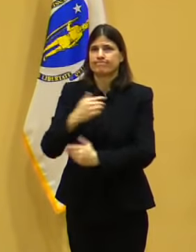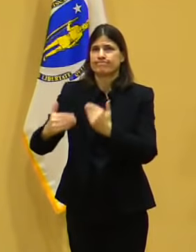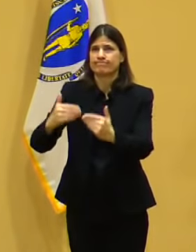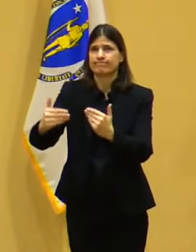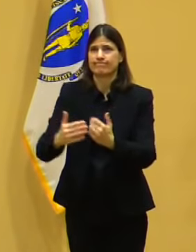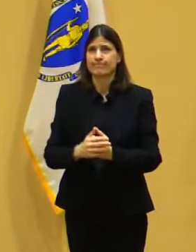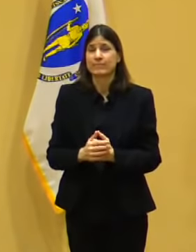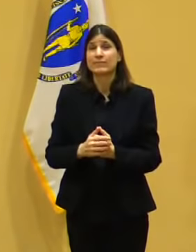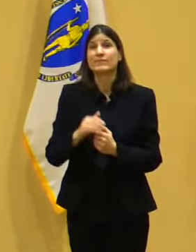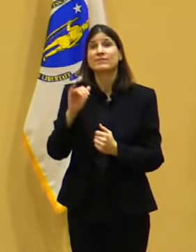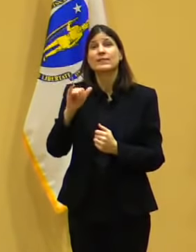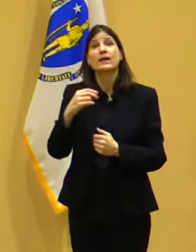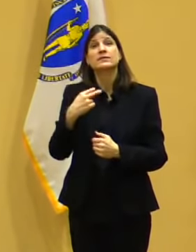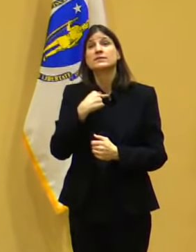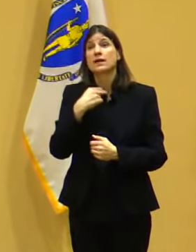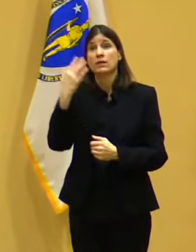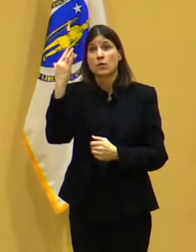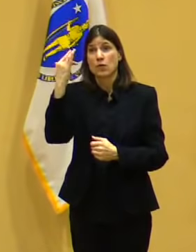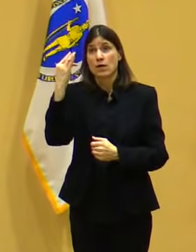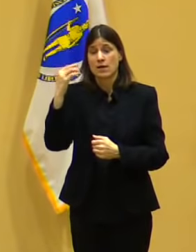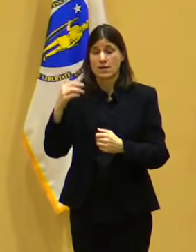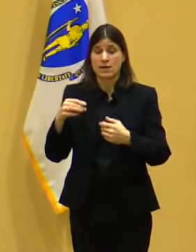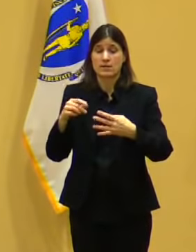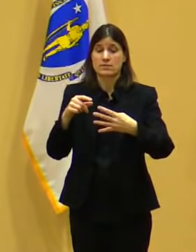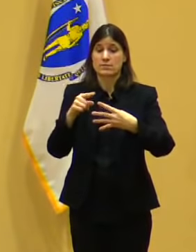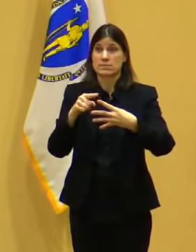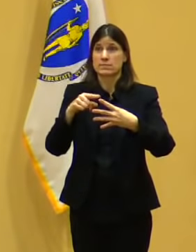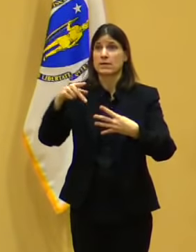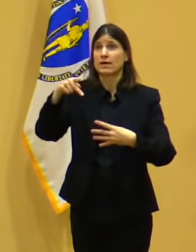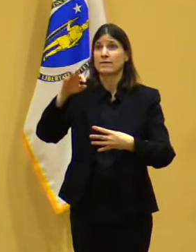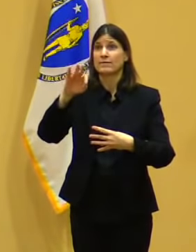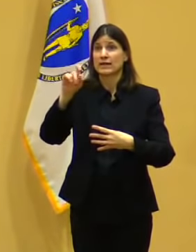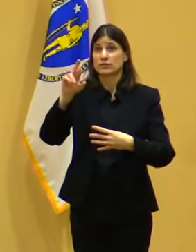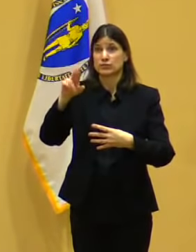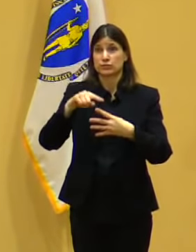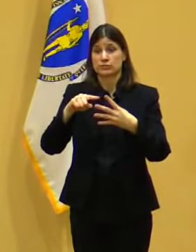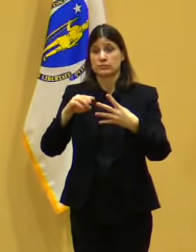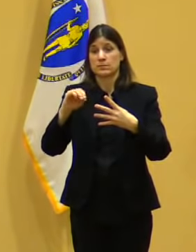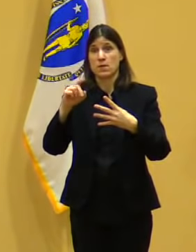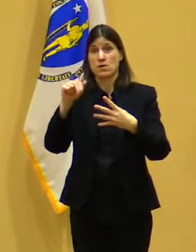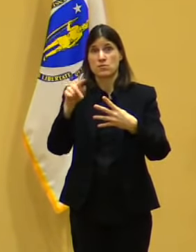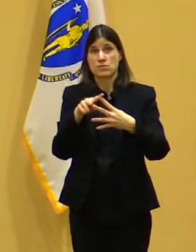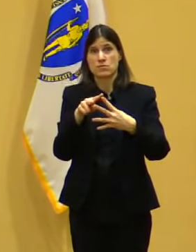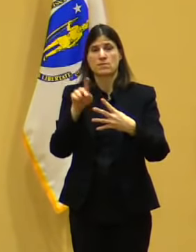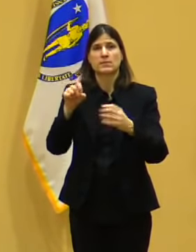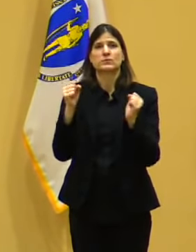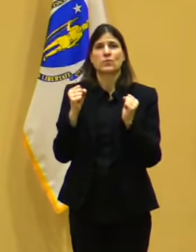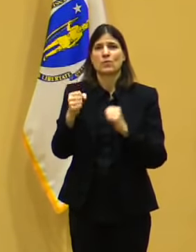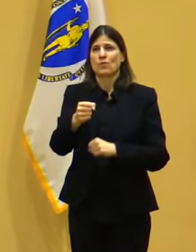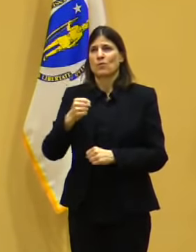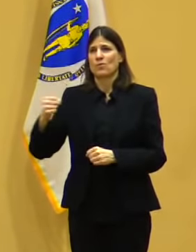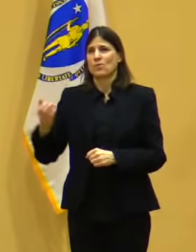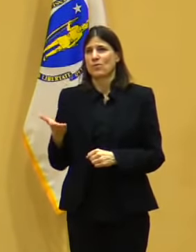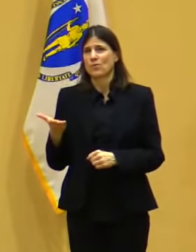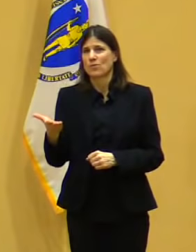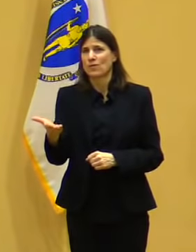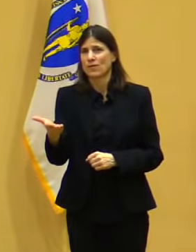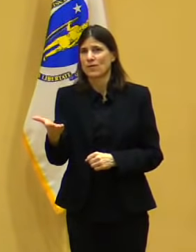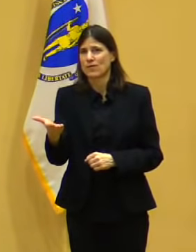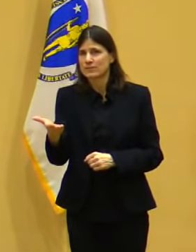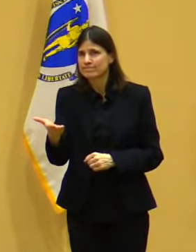Well, obviously, the storage requirements for both Pfizer and Moderna make the